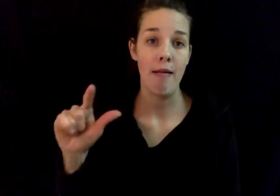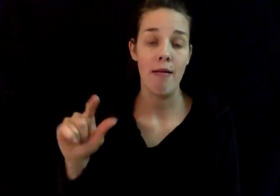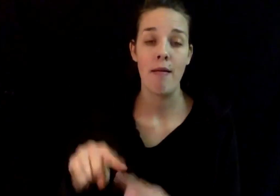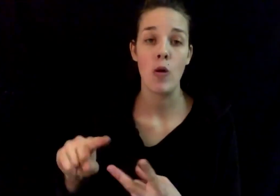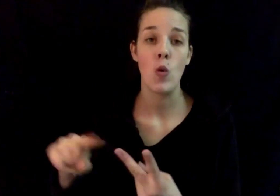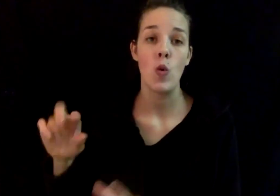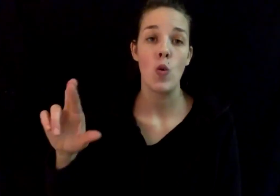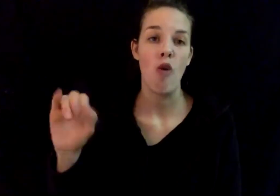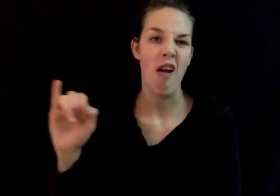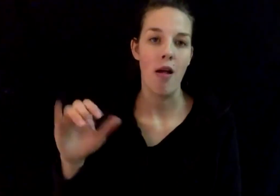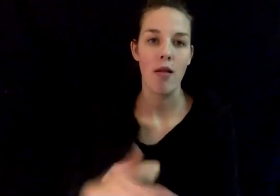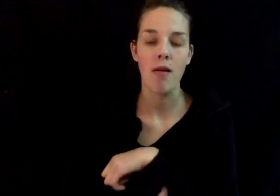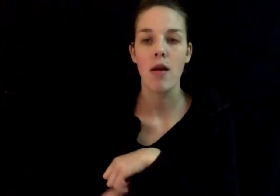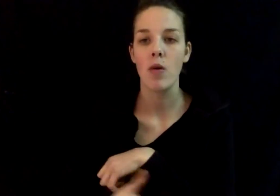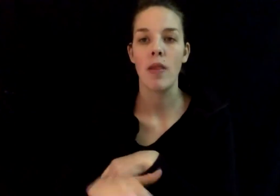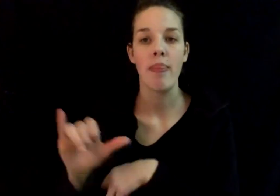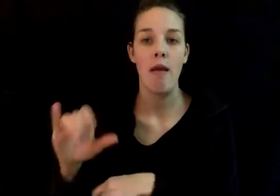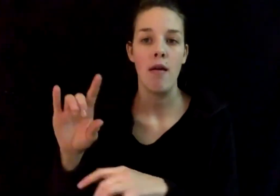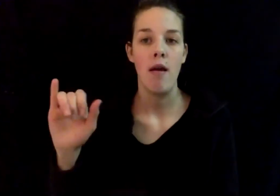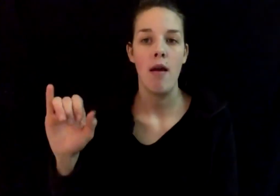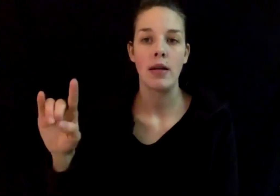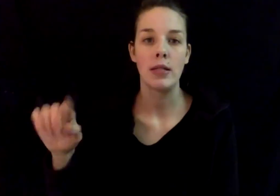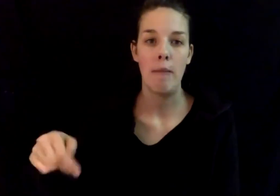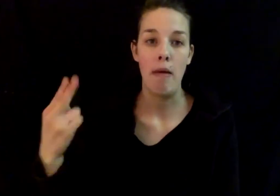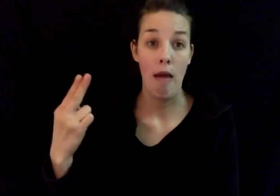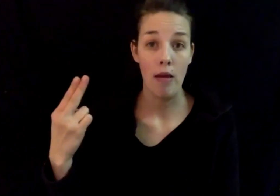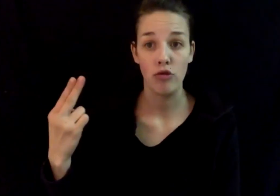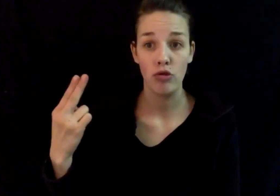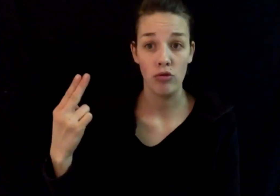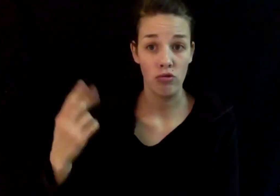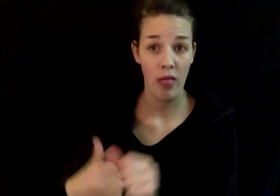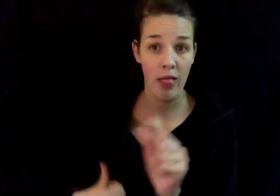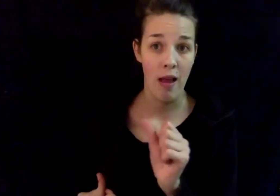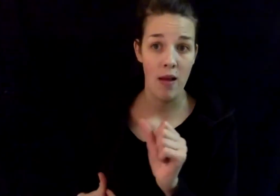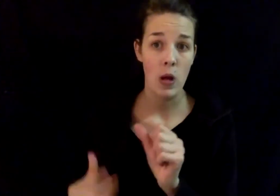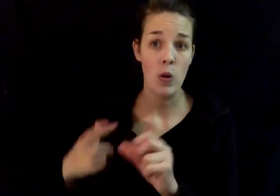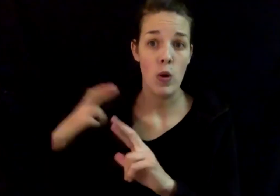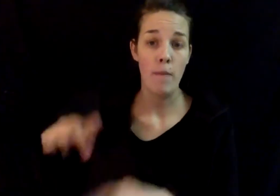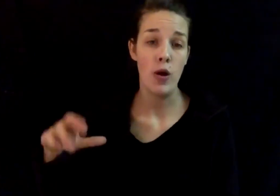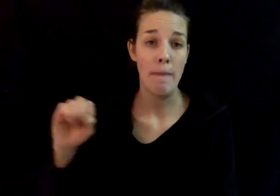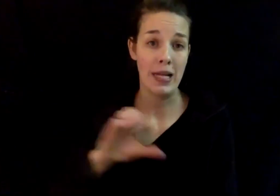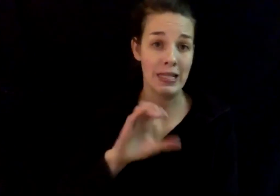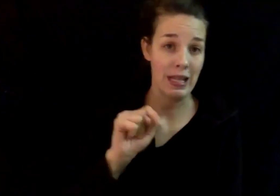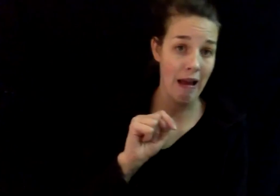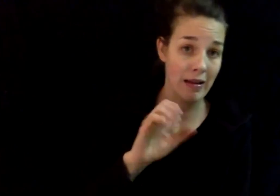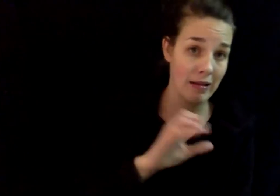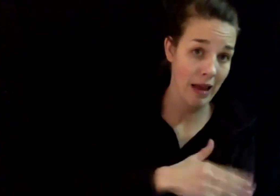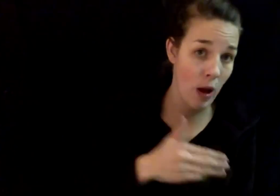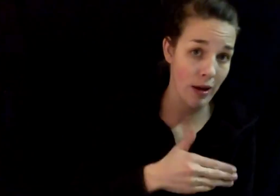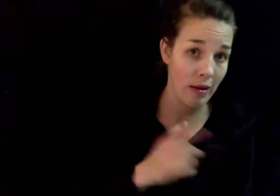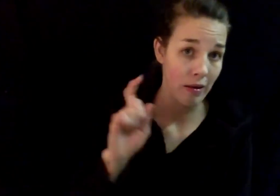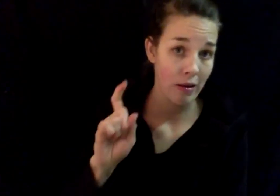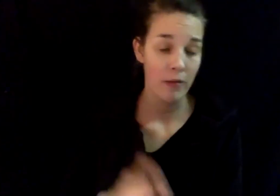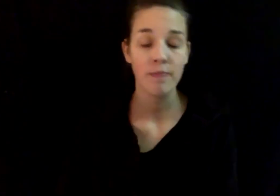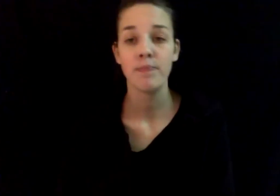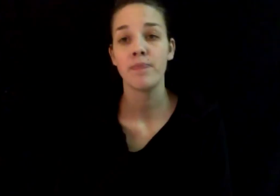County, will the Illinois Department of Public Health reporting lag behind what has been reported by Scott County? Nita?